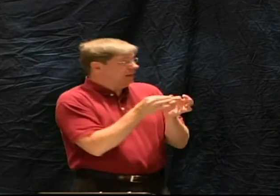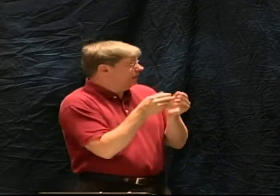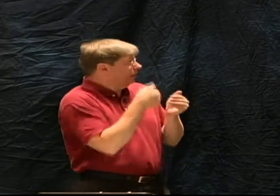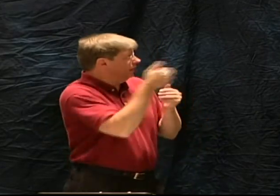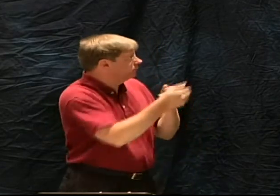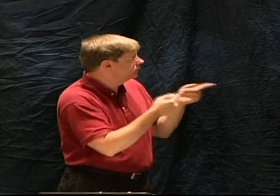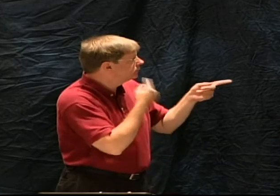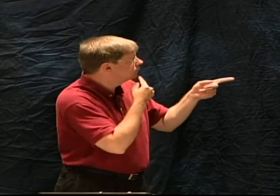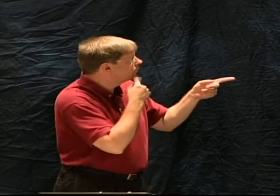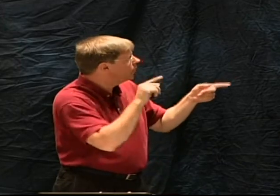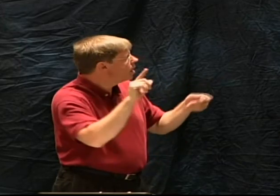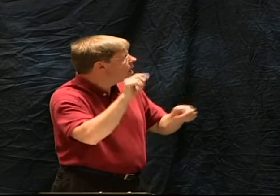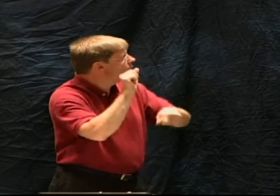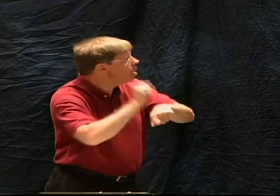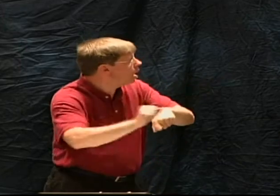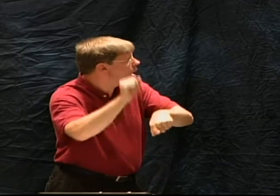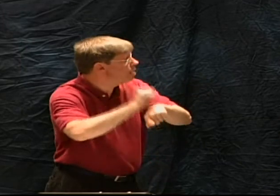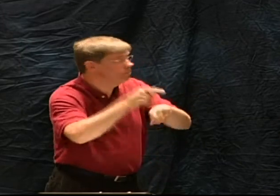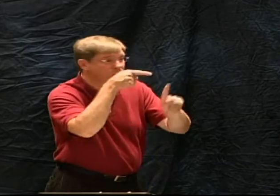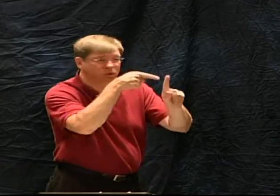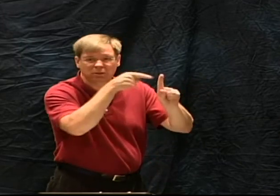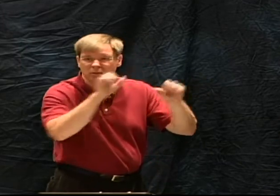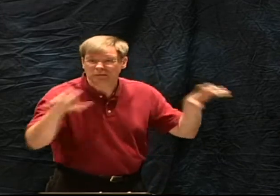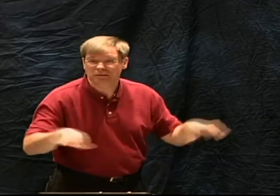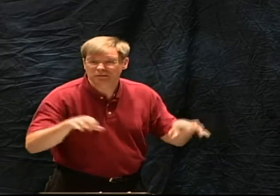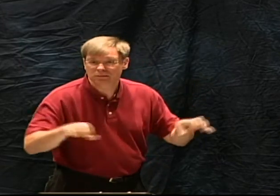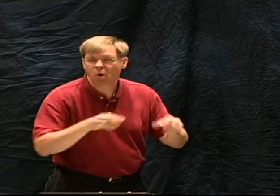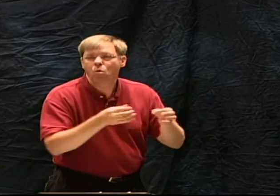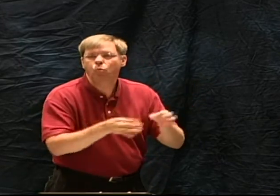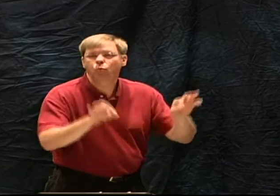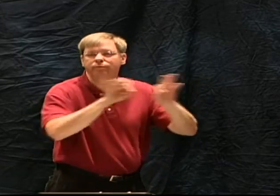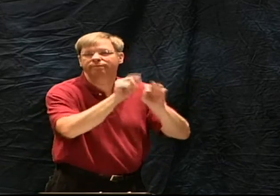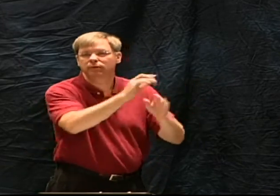And the laborer is worthy of his wages.